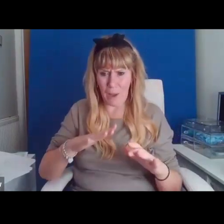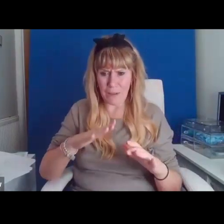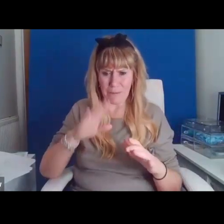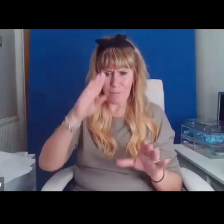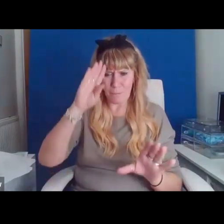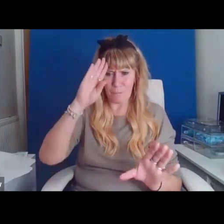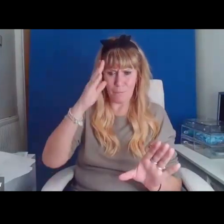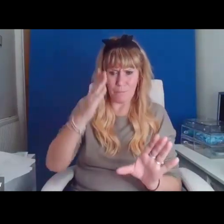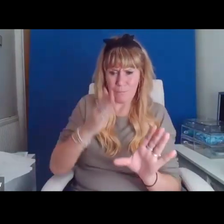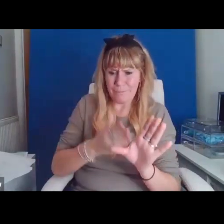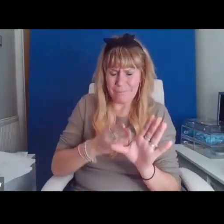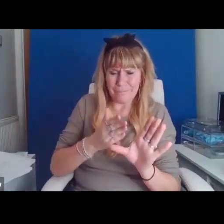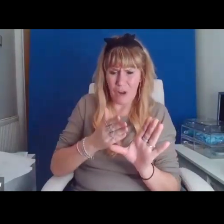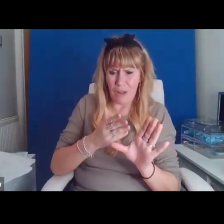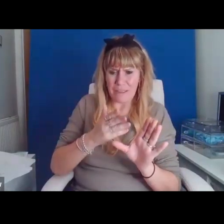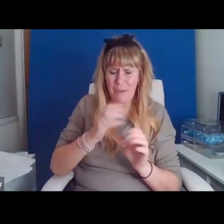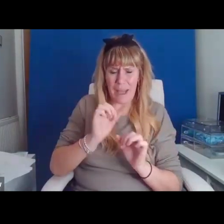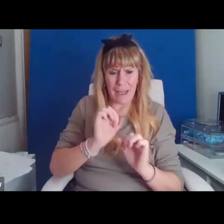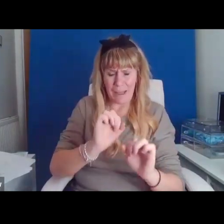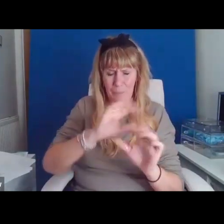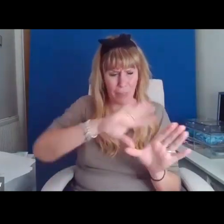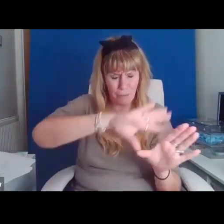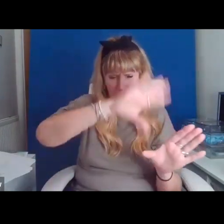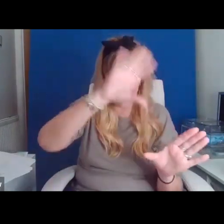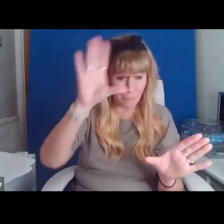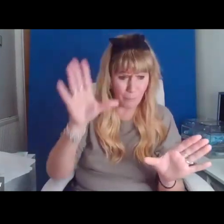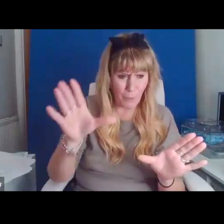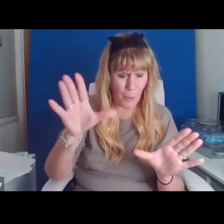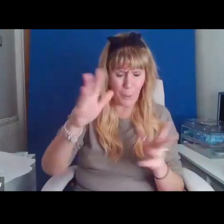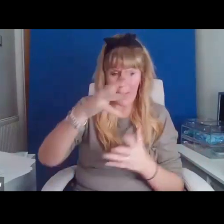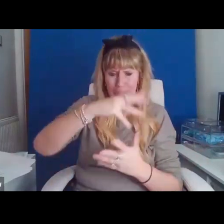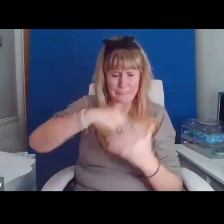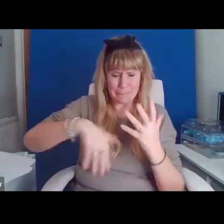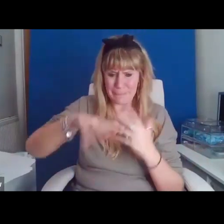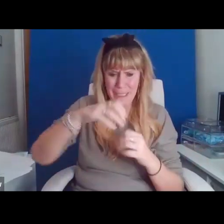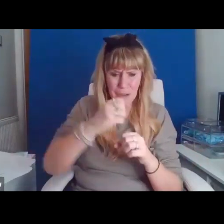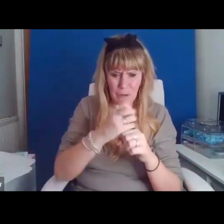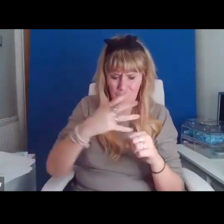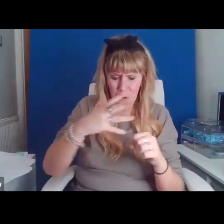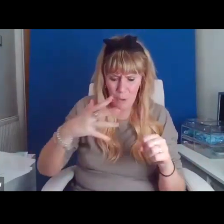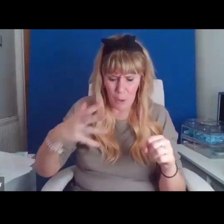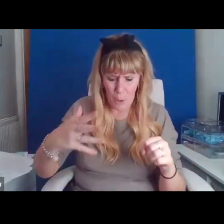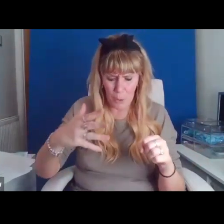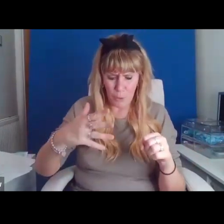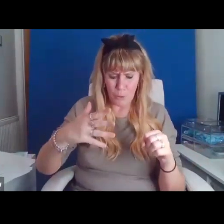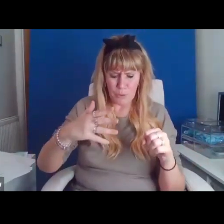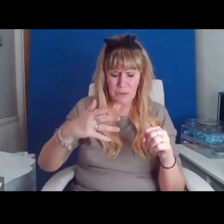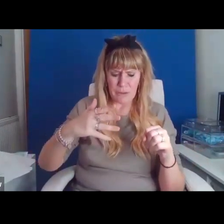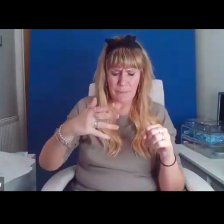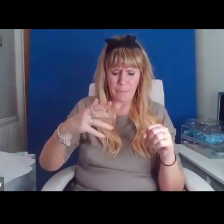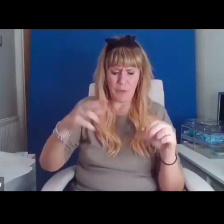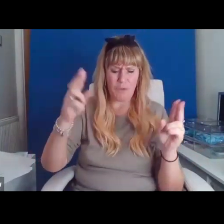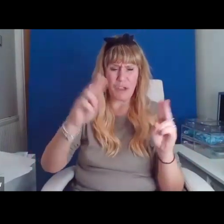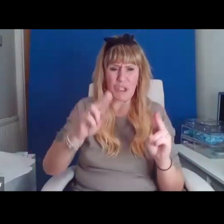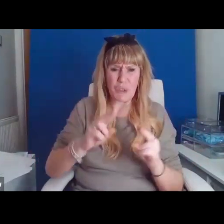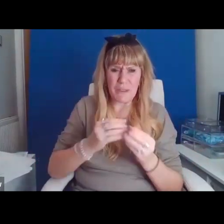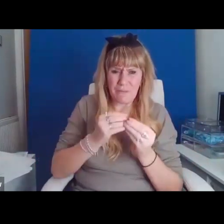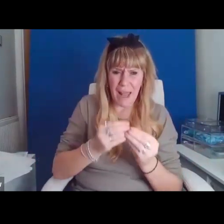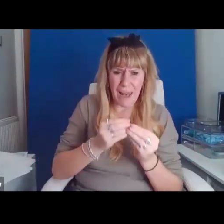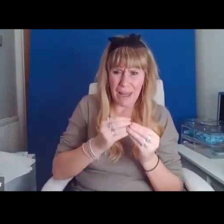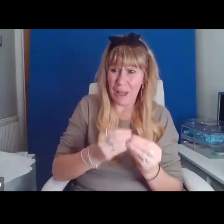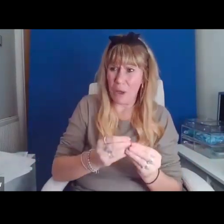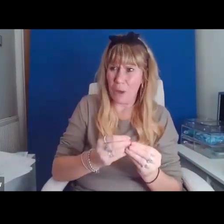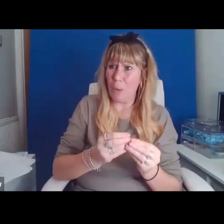rainbow, attenuated elixir of gold reviving mining remnants, all about